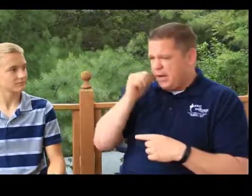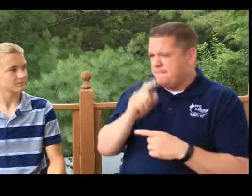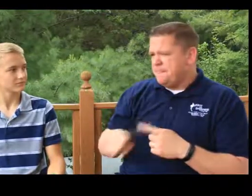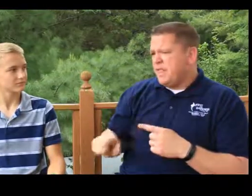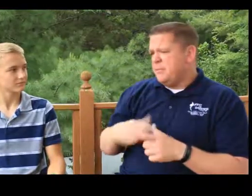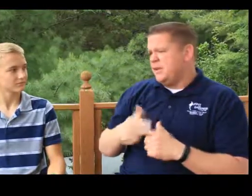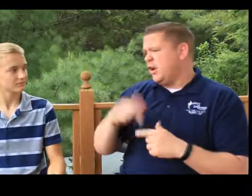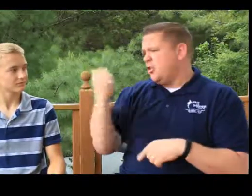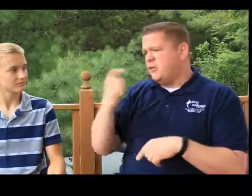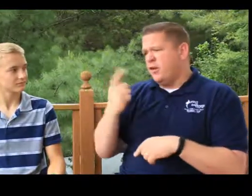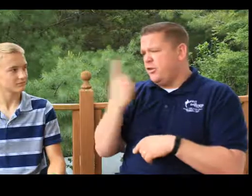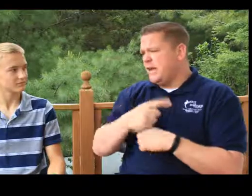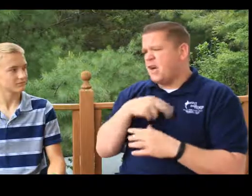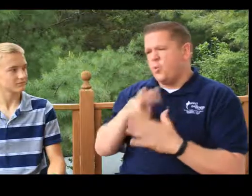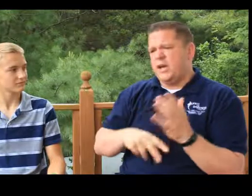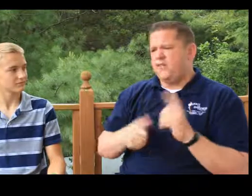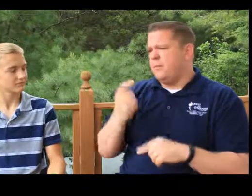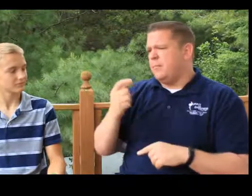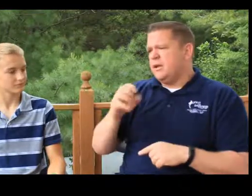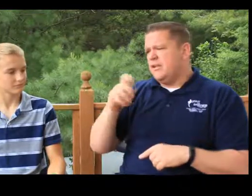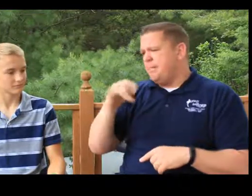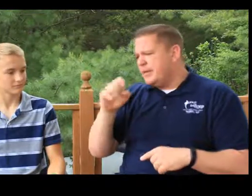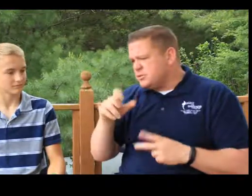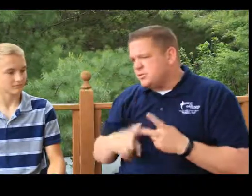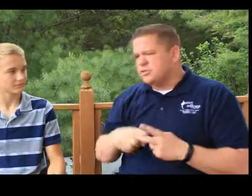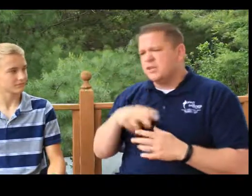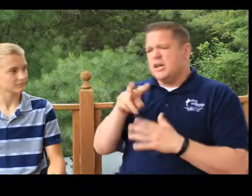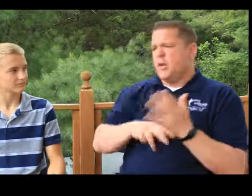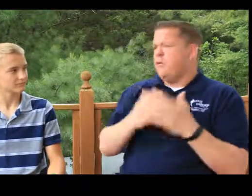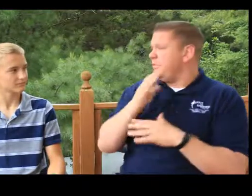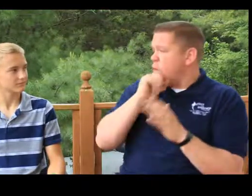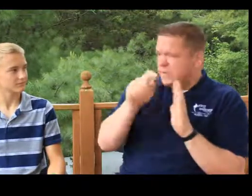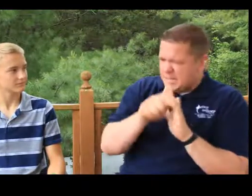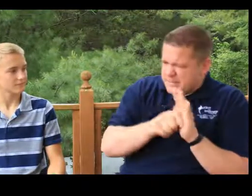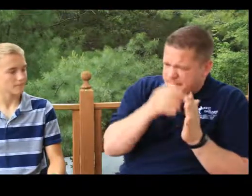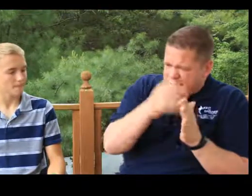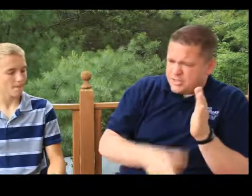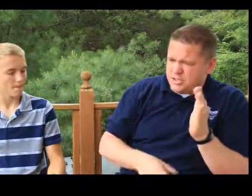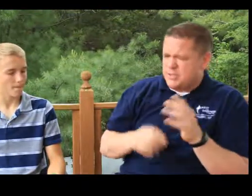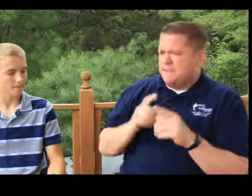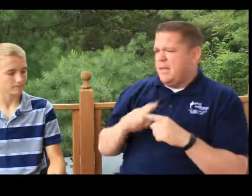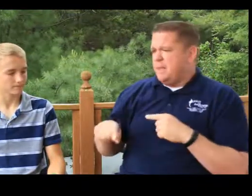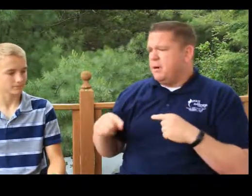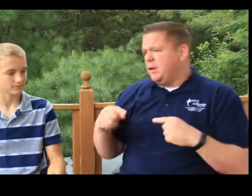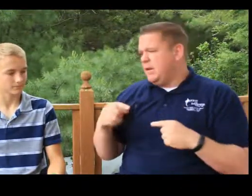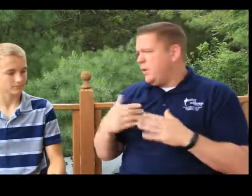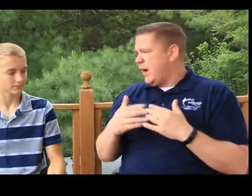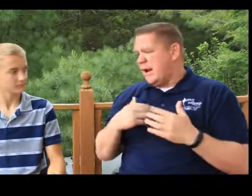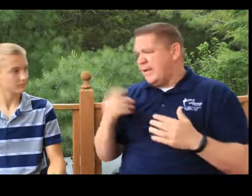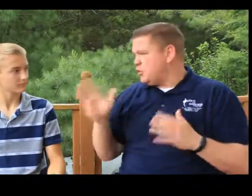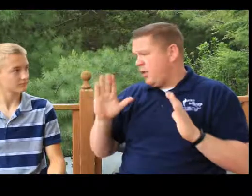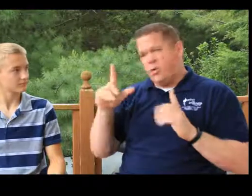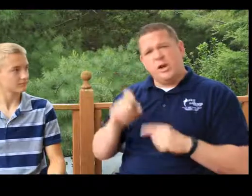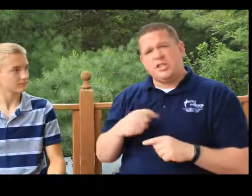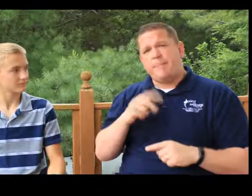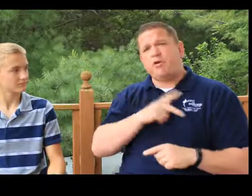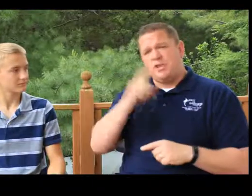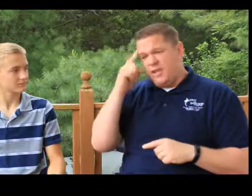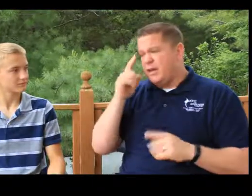day. But then other days I'll read from the epistles. I'll read from the Testament passages. But anyway, that's a great question. I personally think